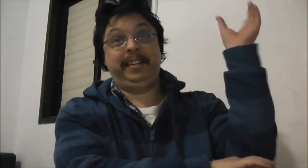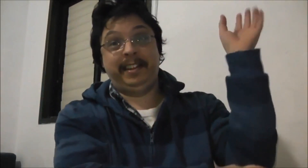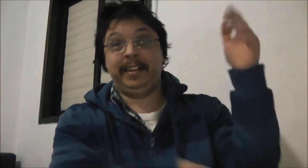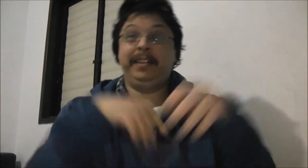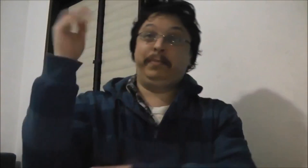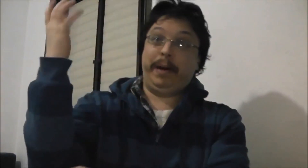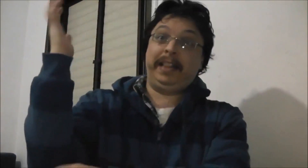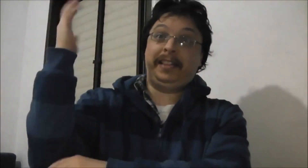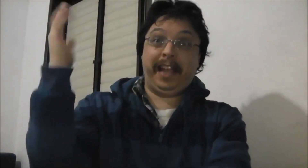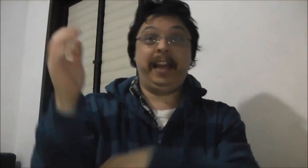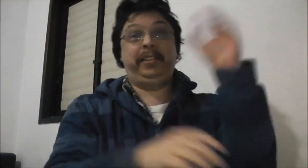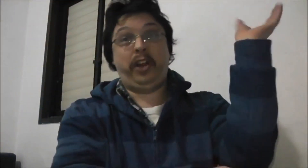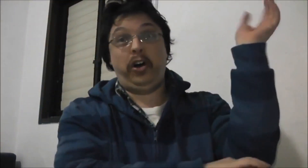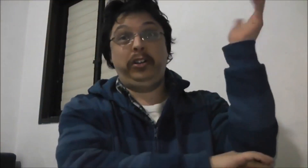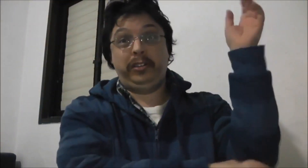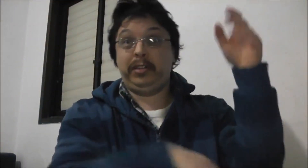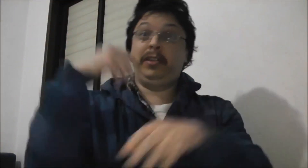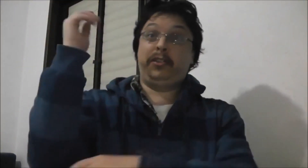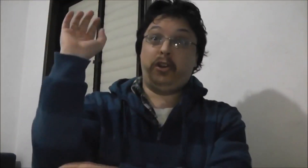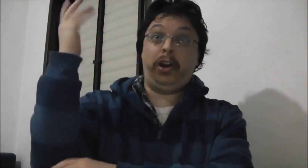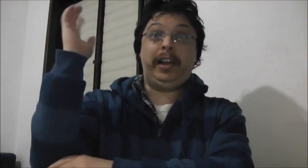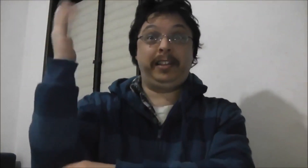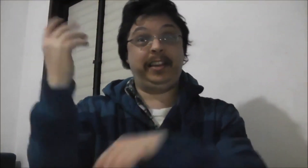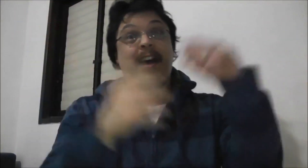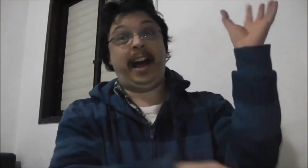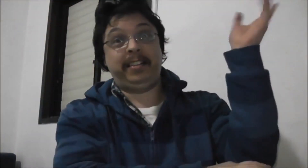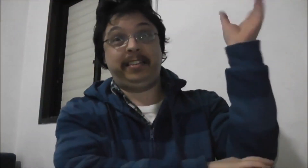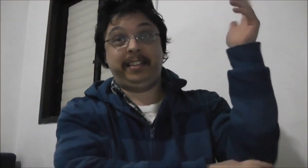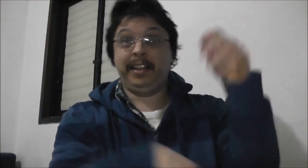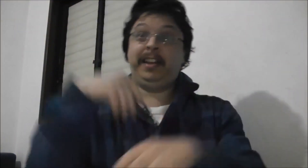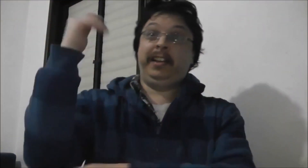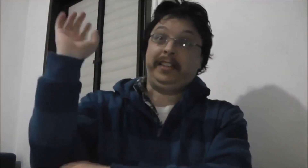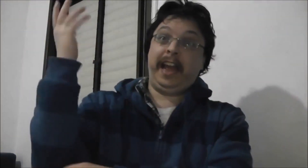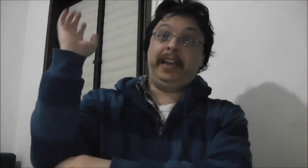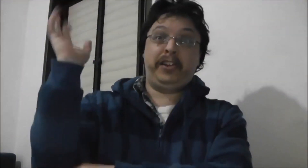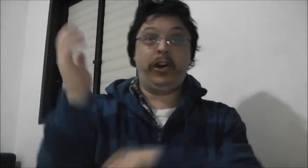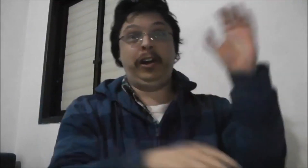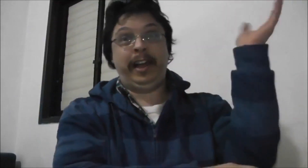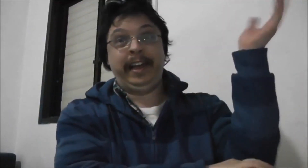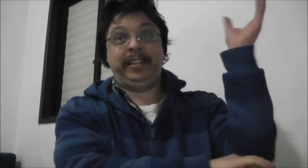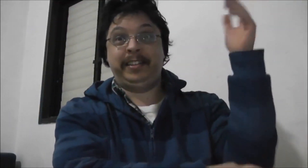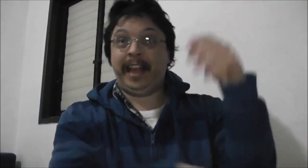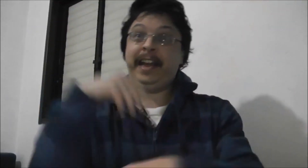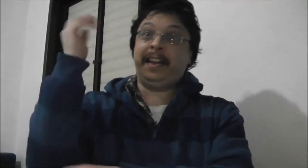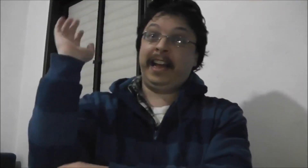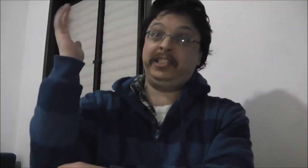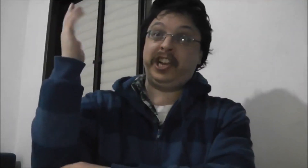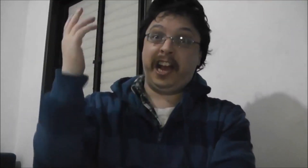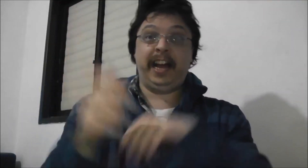but they don't call it grass, they call it the ganja.